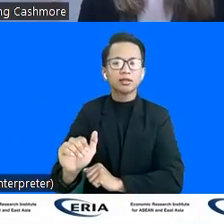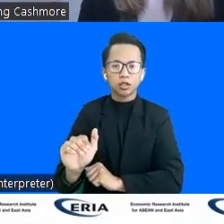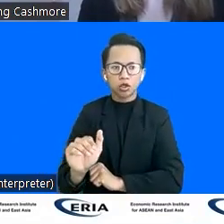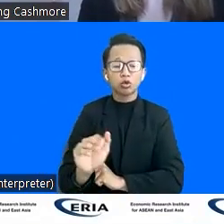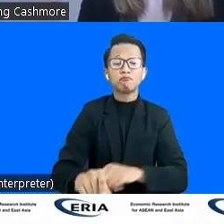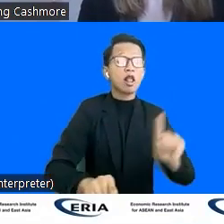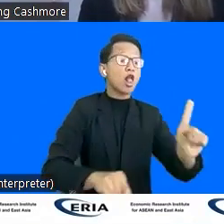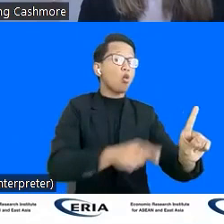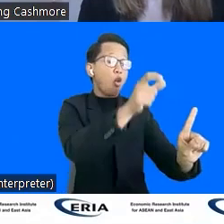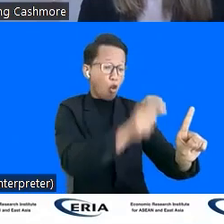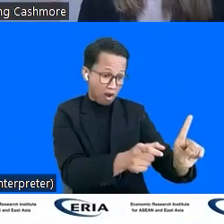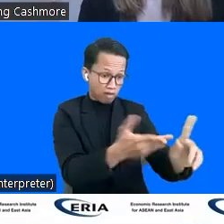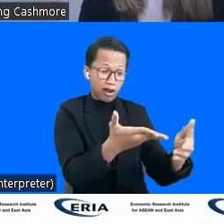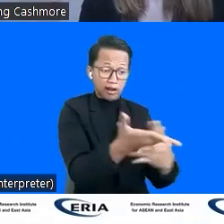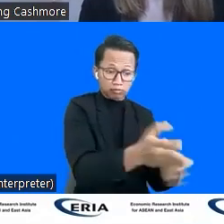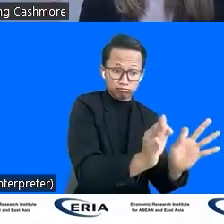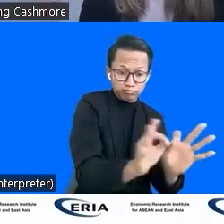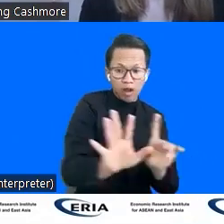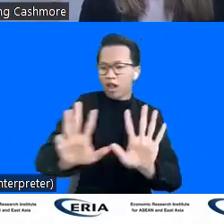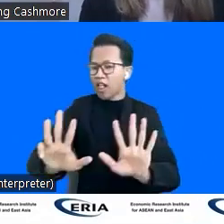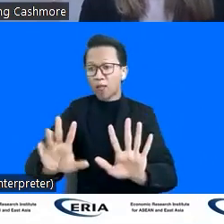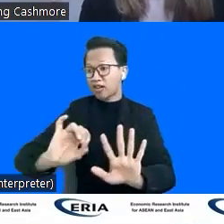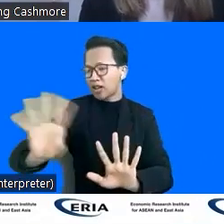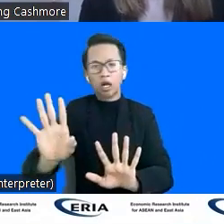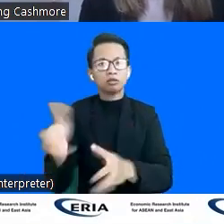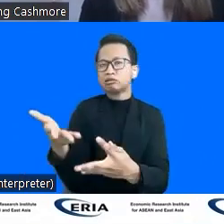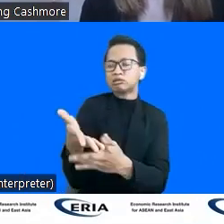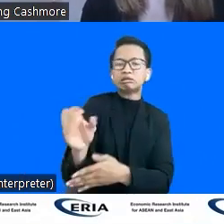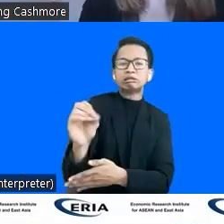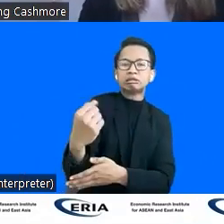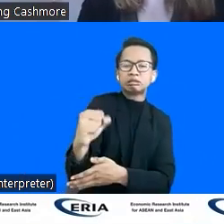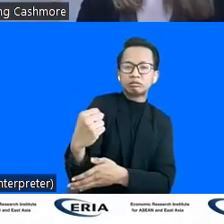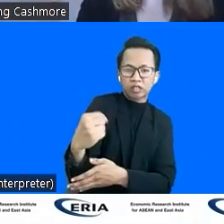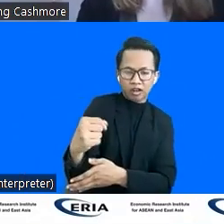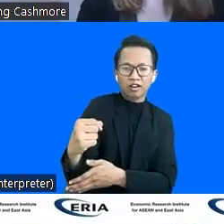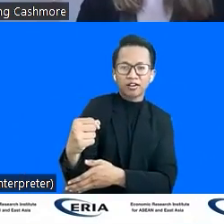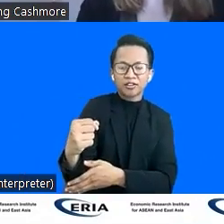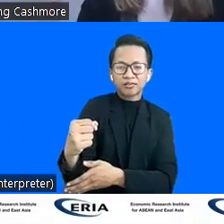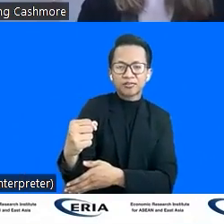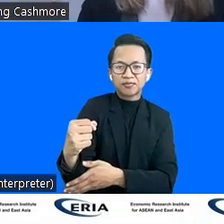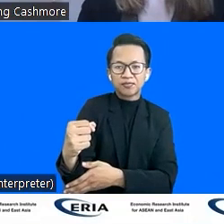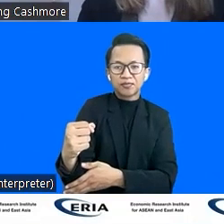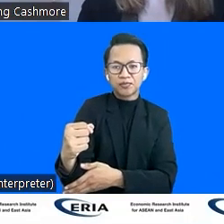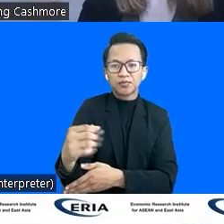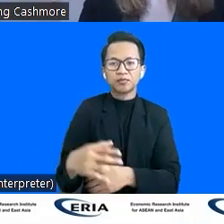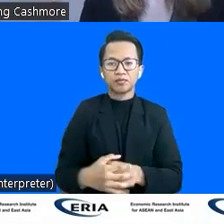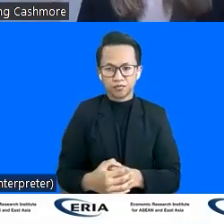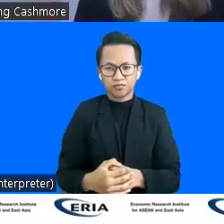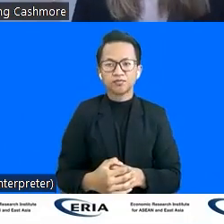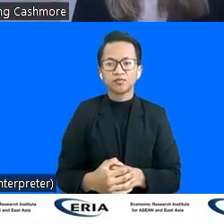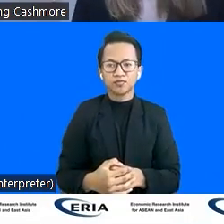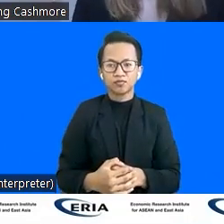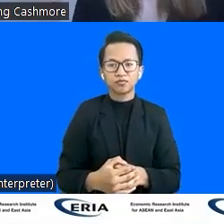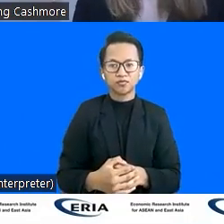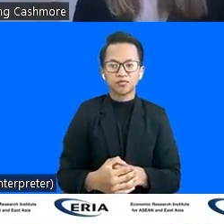whereas an estimated 2 billion will need assistive technology by 2030. Key barriers to this really